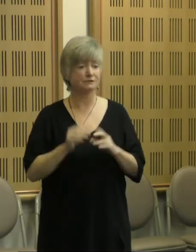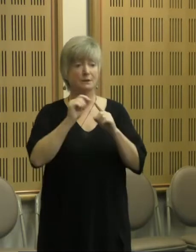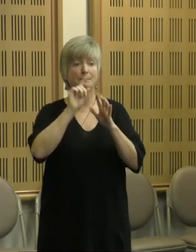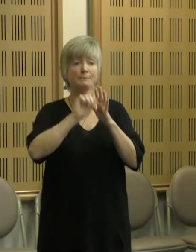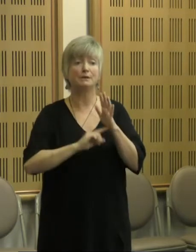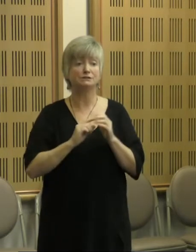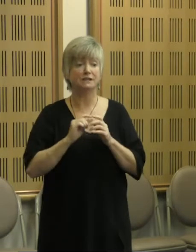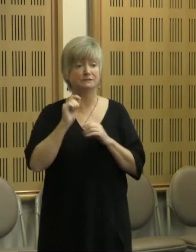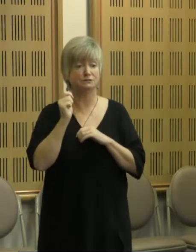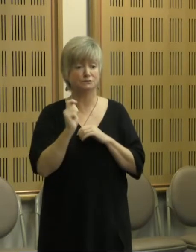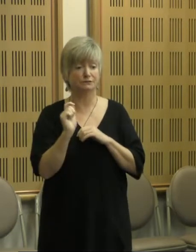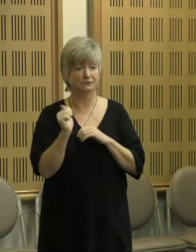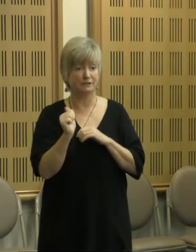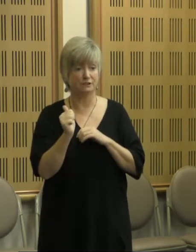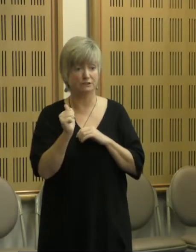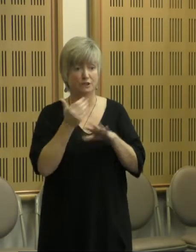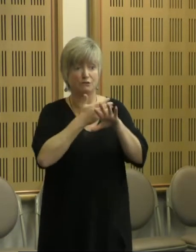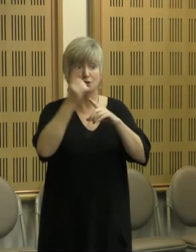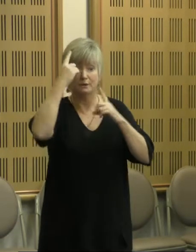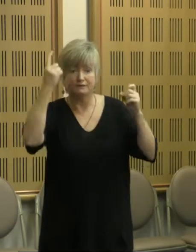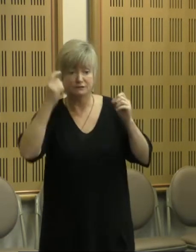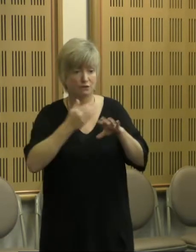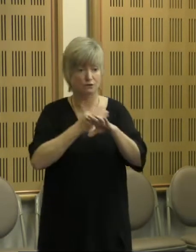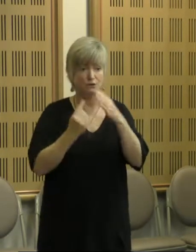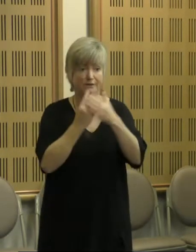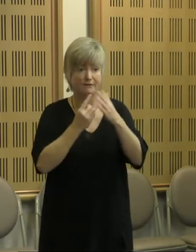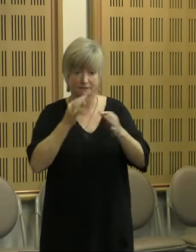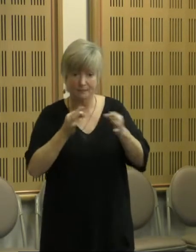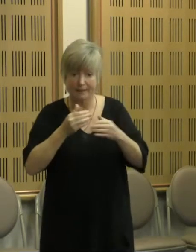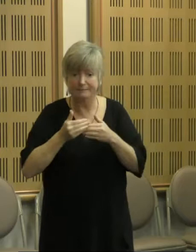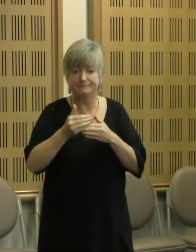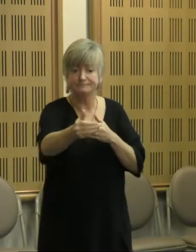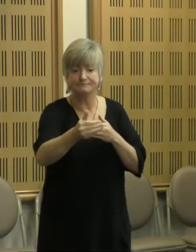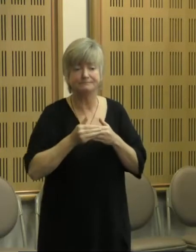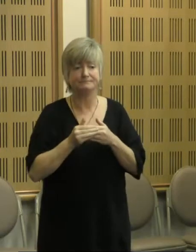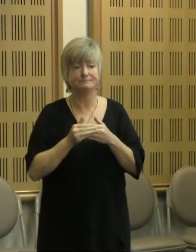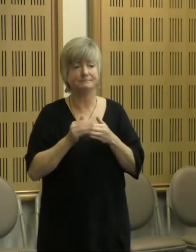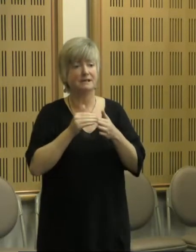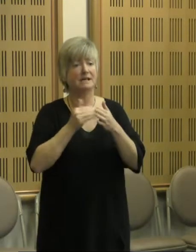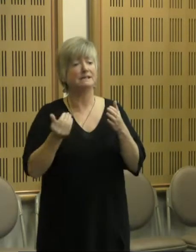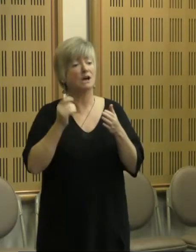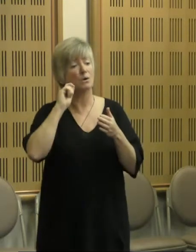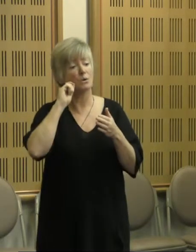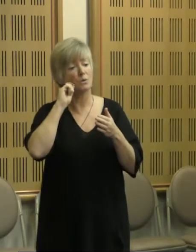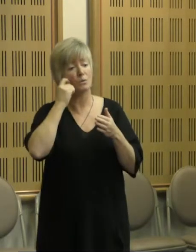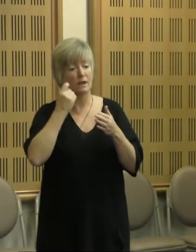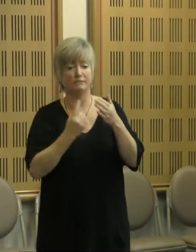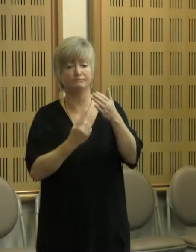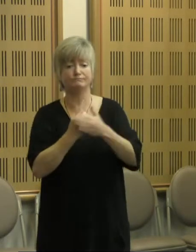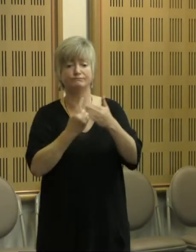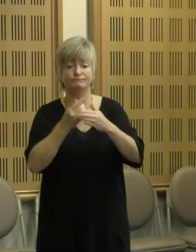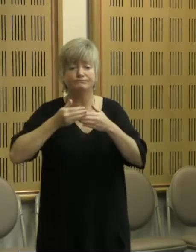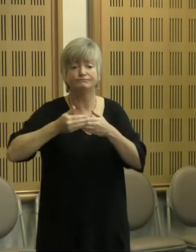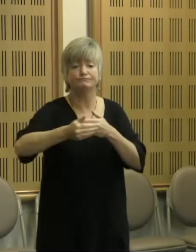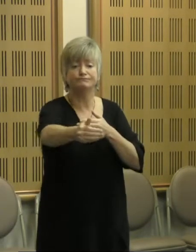there's new initiatives and events which are kind of planned. And they will now be happening in the near future.